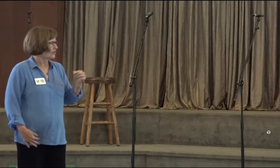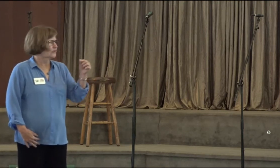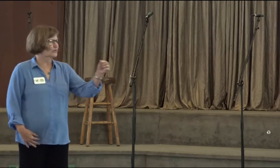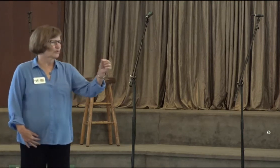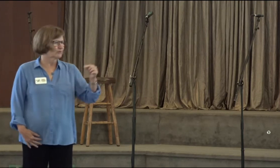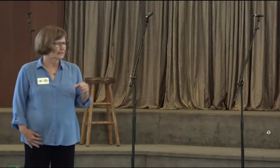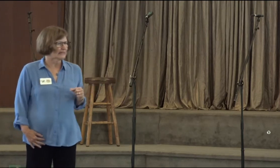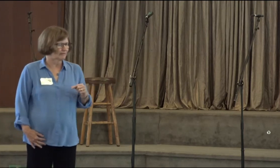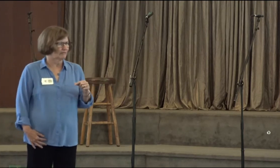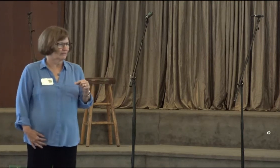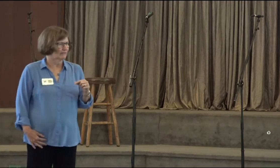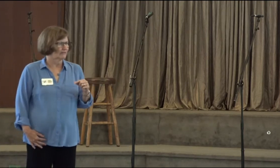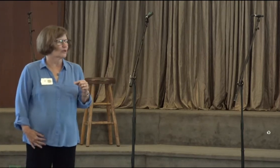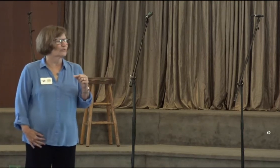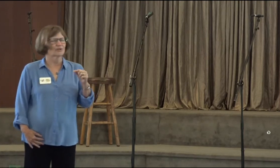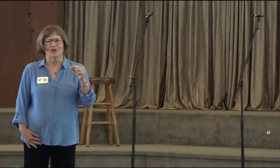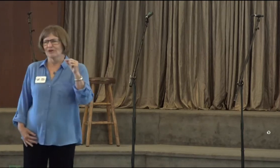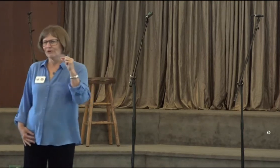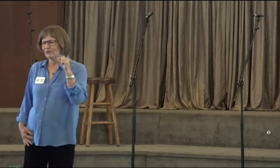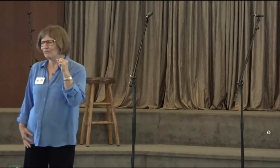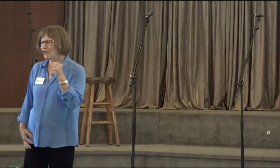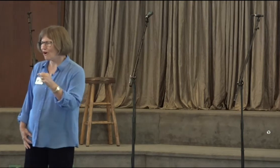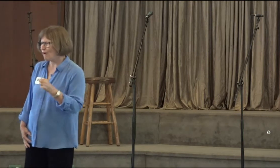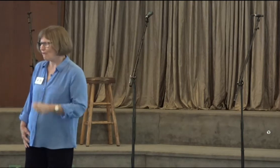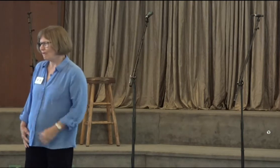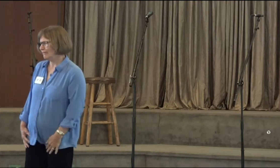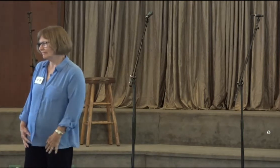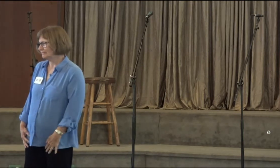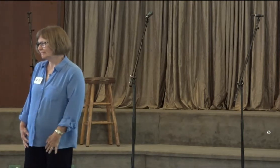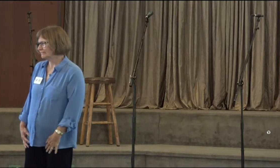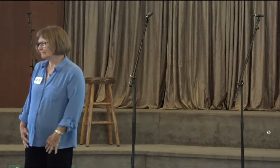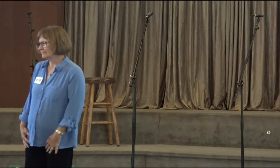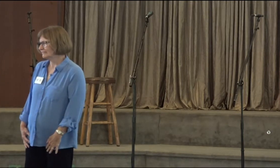Those who believe. Those who know.